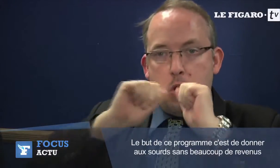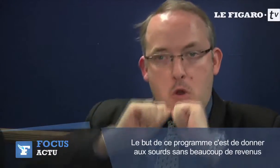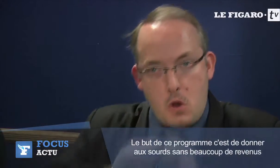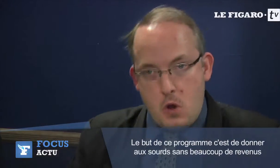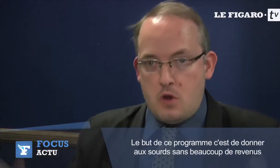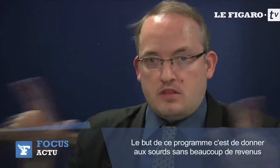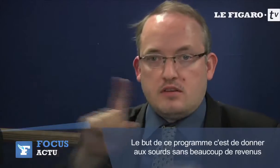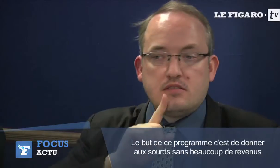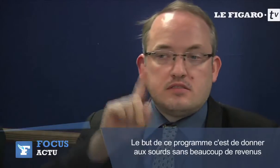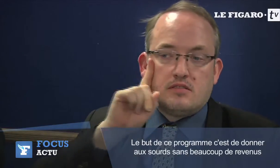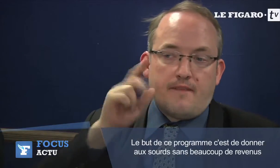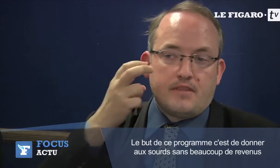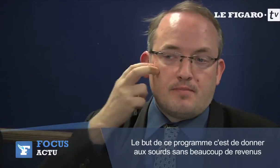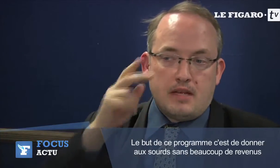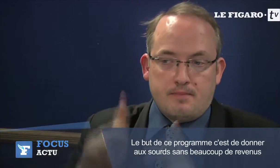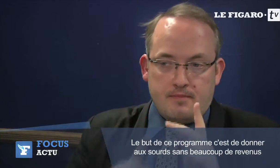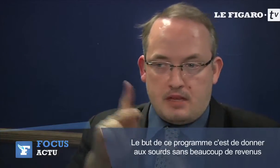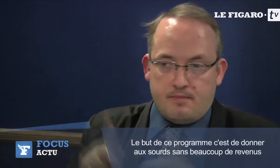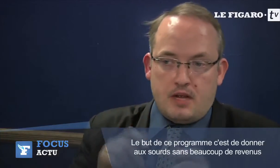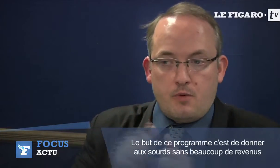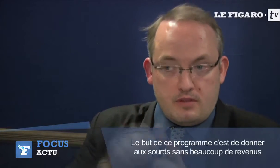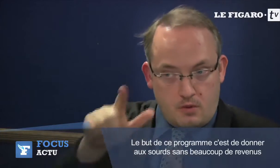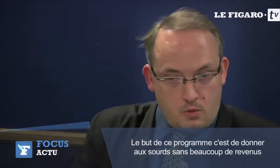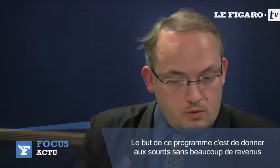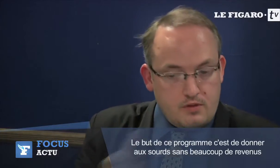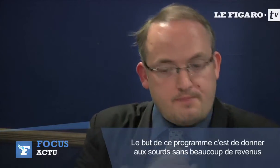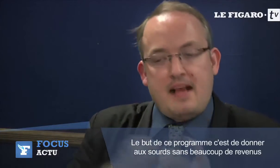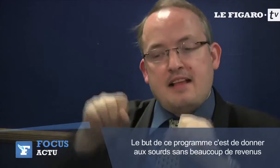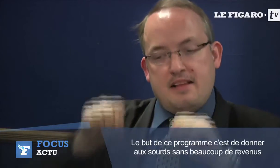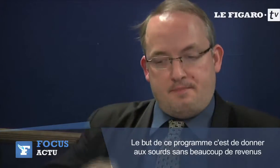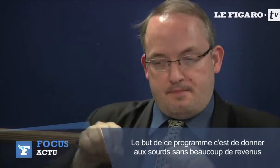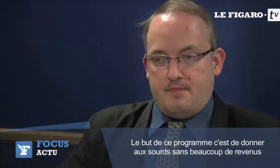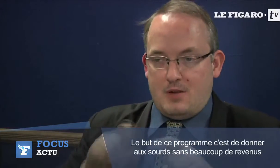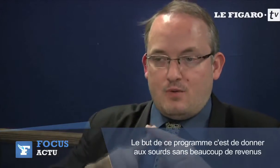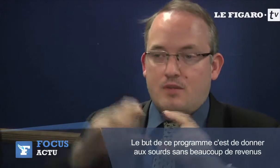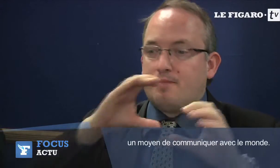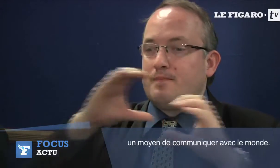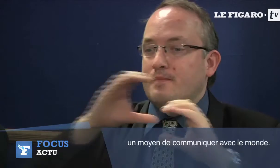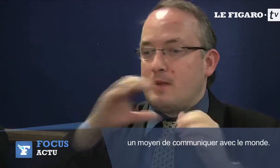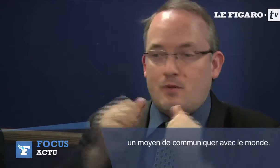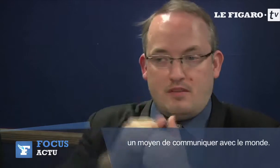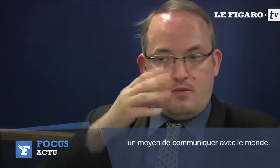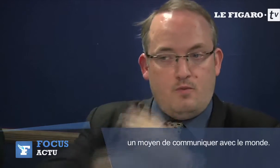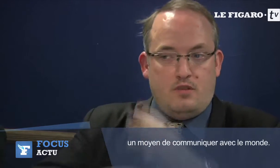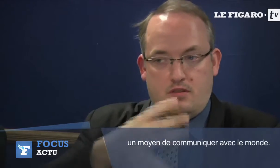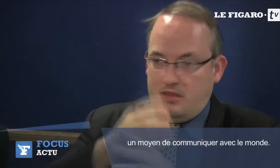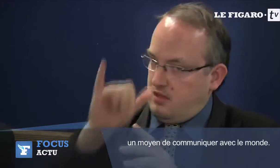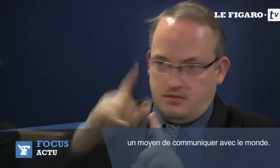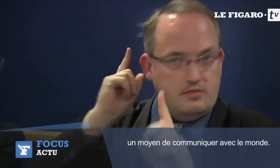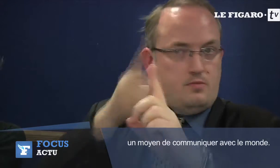to give equipment and access for all deafblind individuals with low income and to make them be able to communicate with